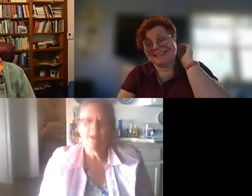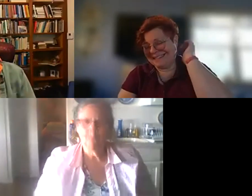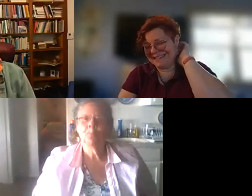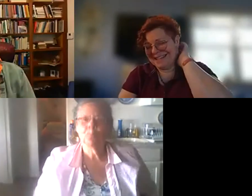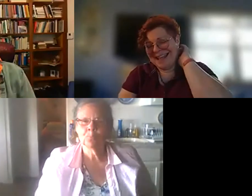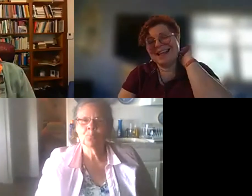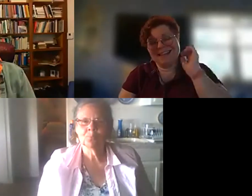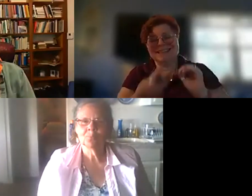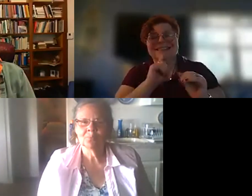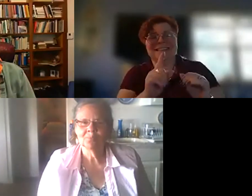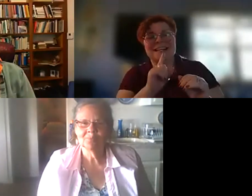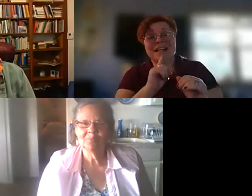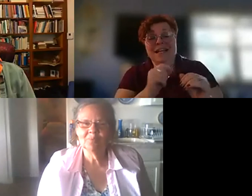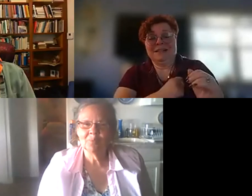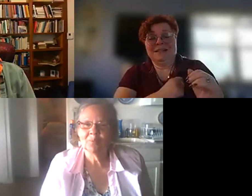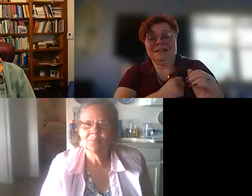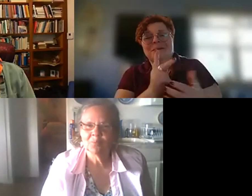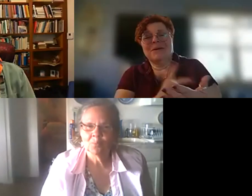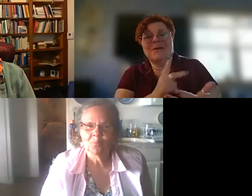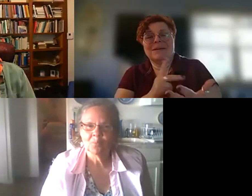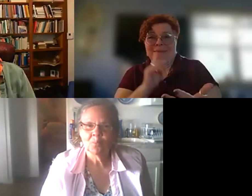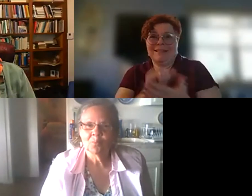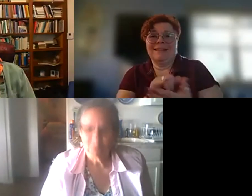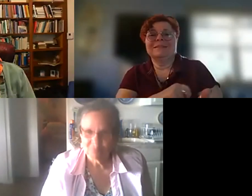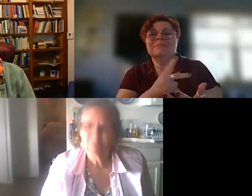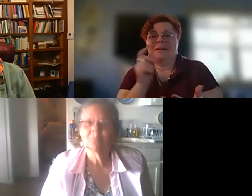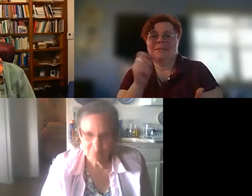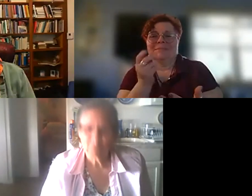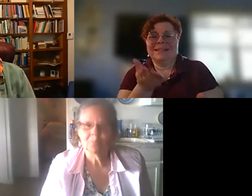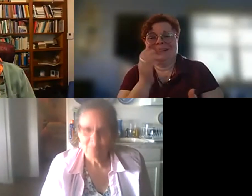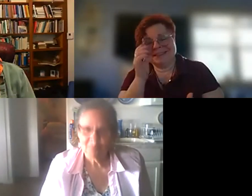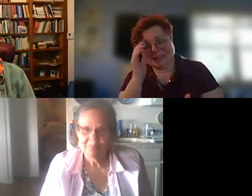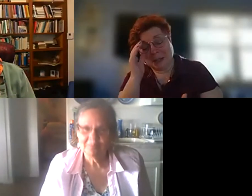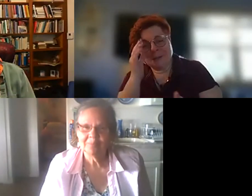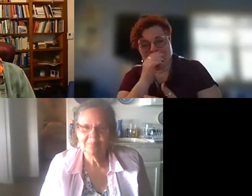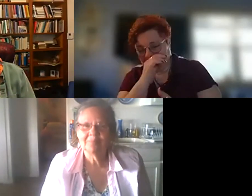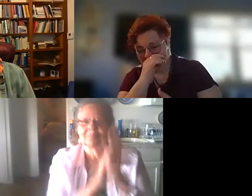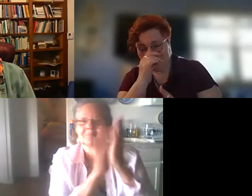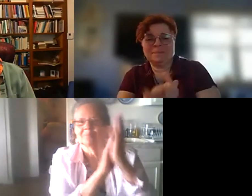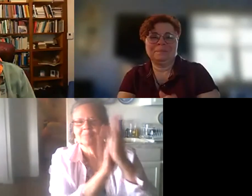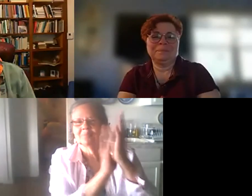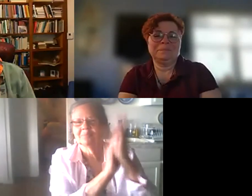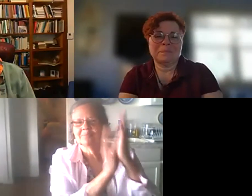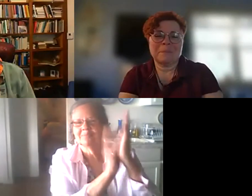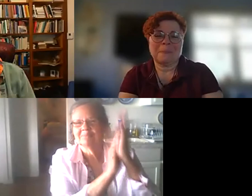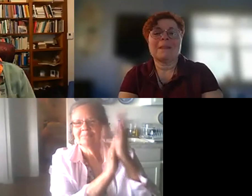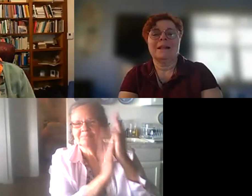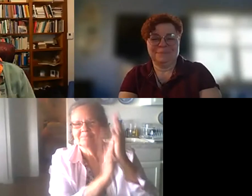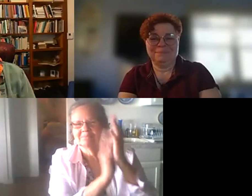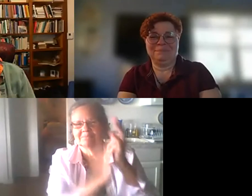i was just gonna say that's a poem there it is yes yeah um thank you